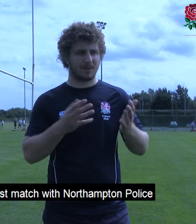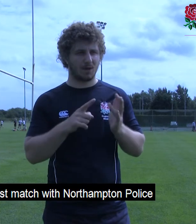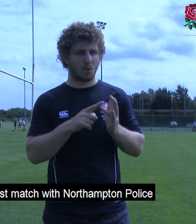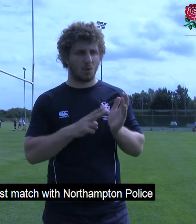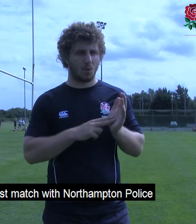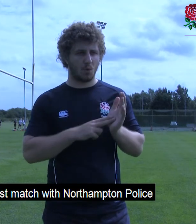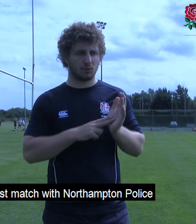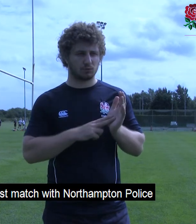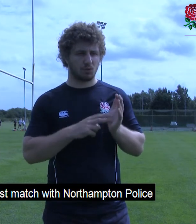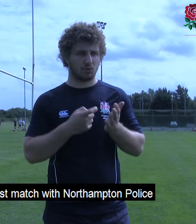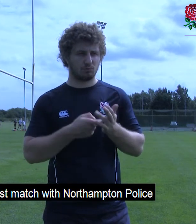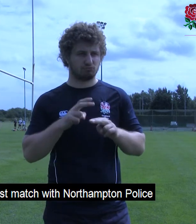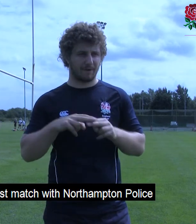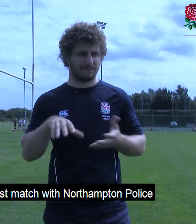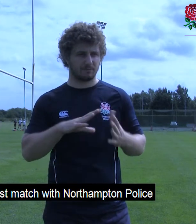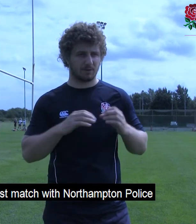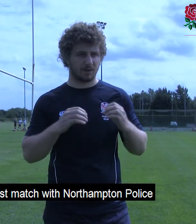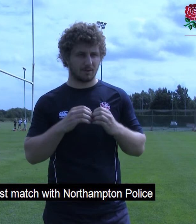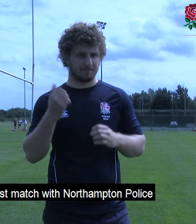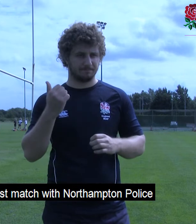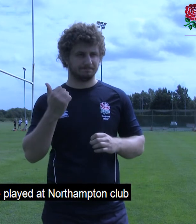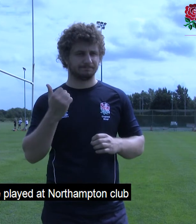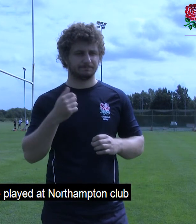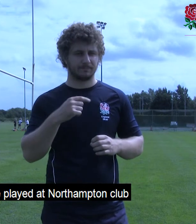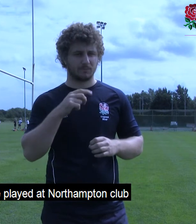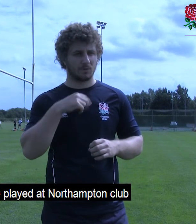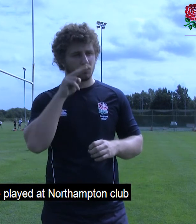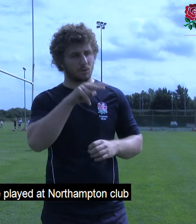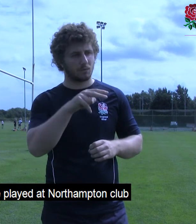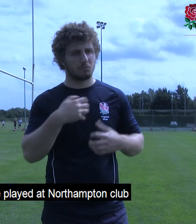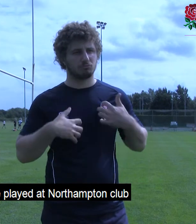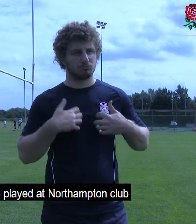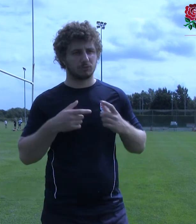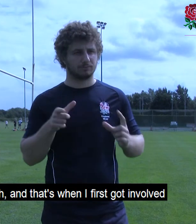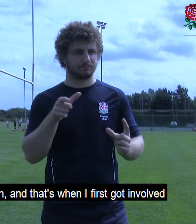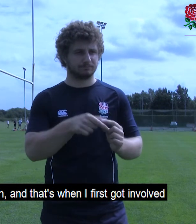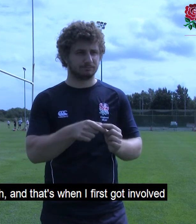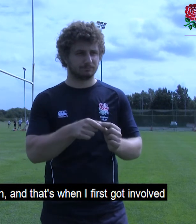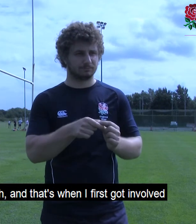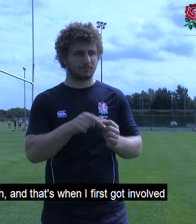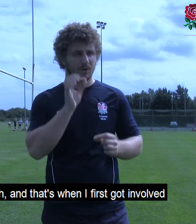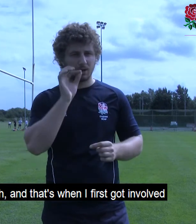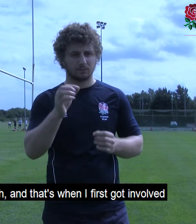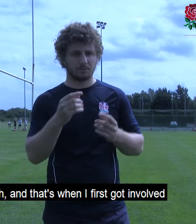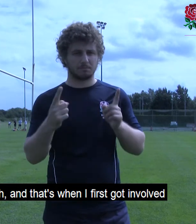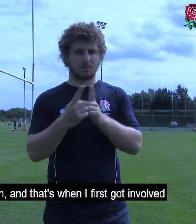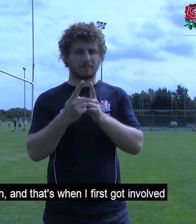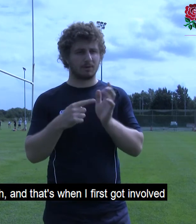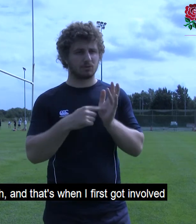It was the first match with Northampton Police and we played at Northampton Club. Well I came to watch and that's when I first got involved.